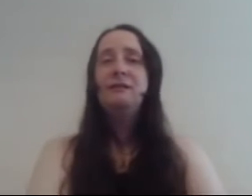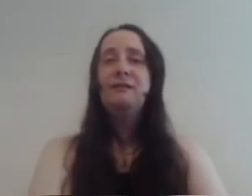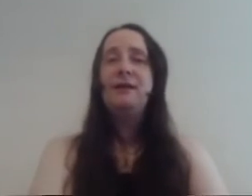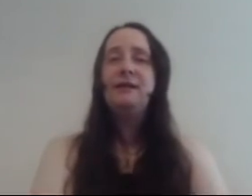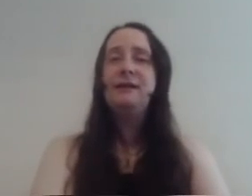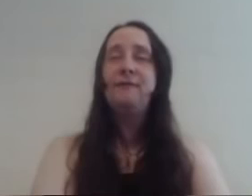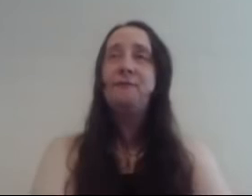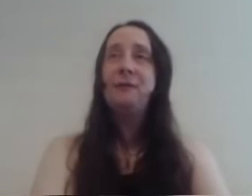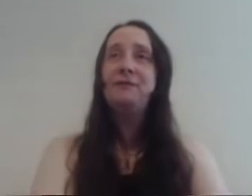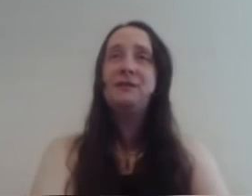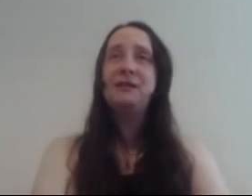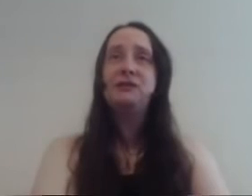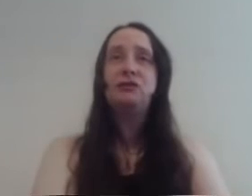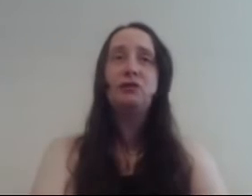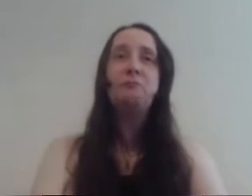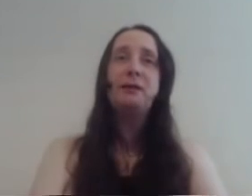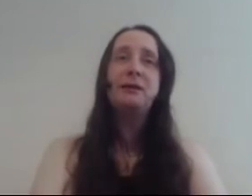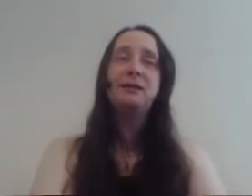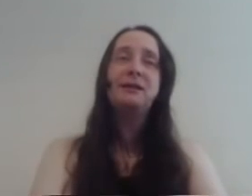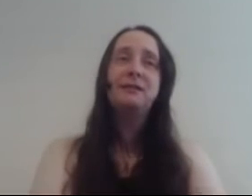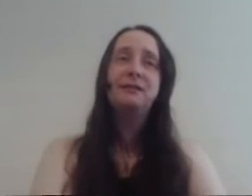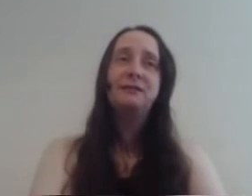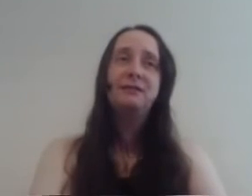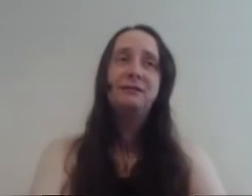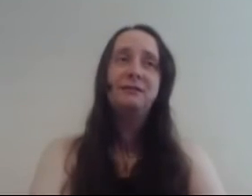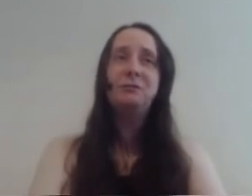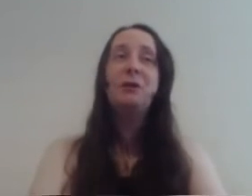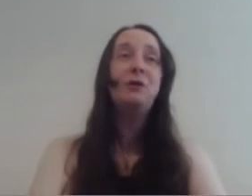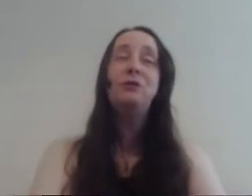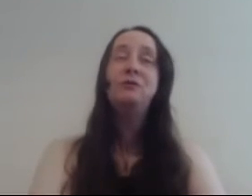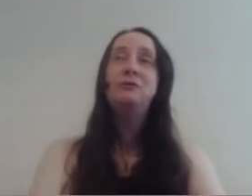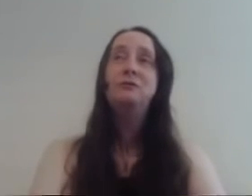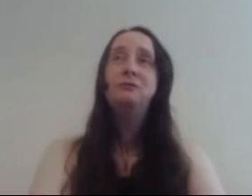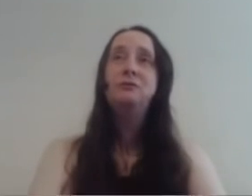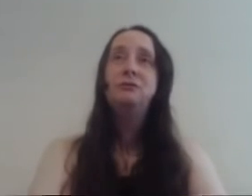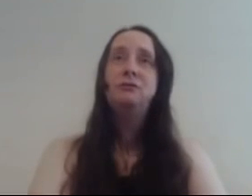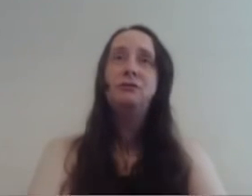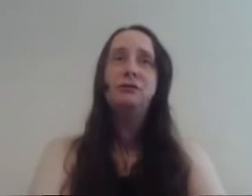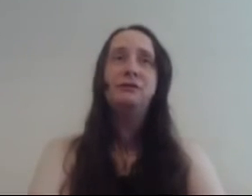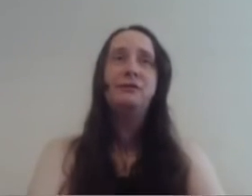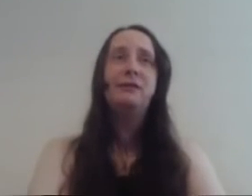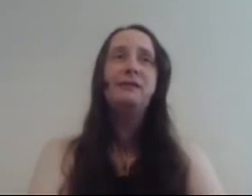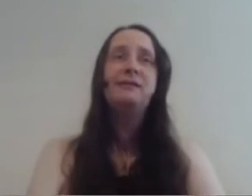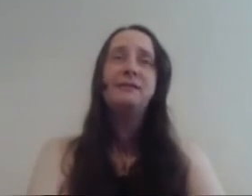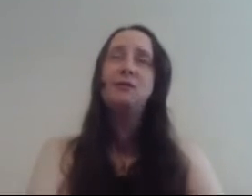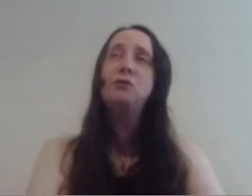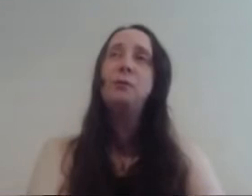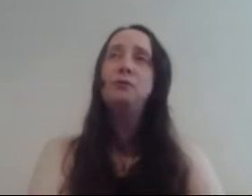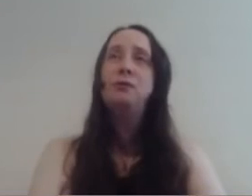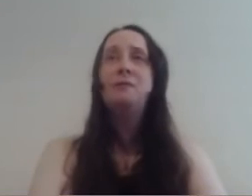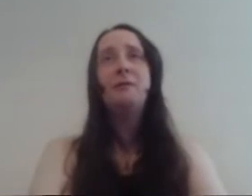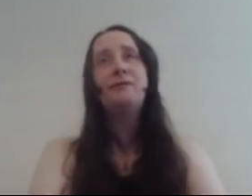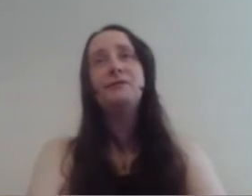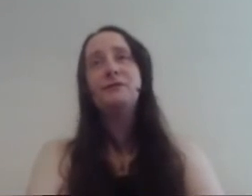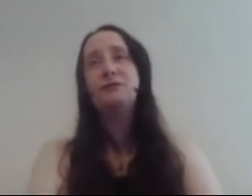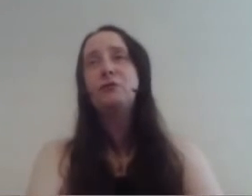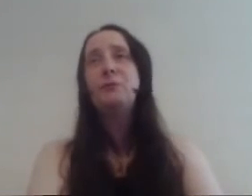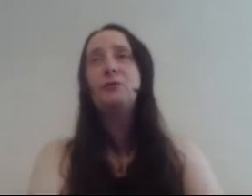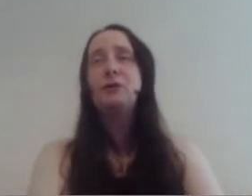then if Maleficent gets her child back somehow because Lily's in the real world Maleficent is in Storybrooke